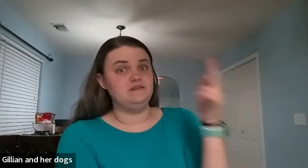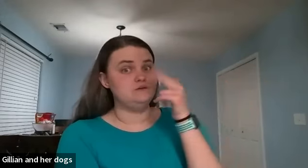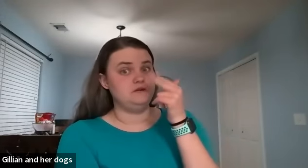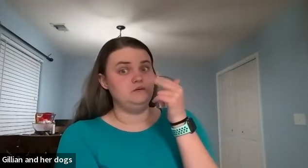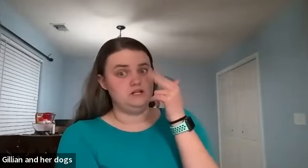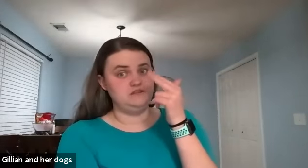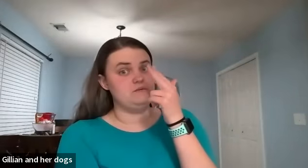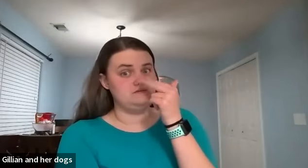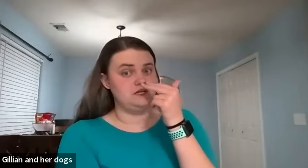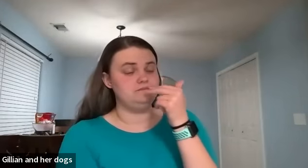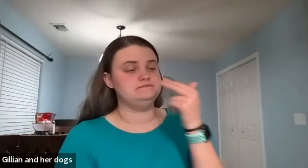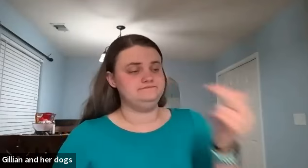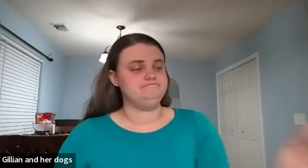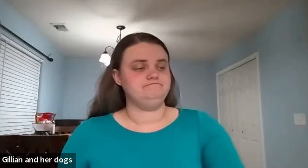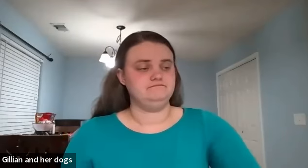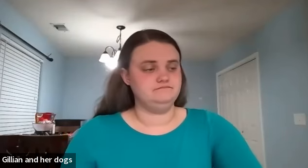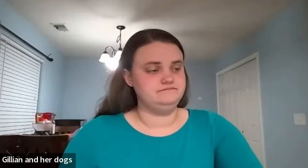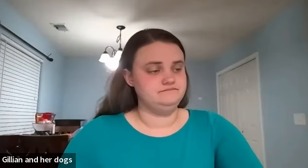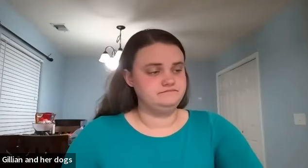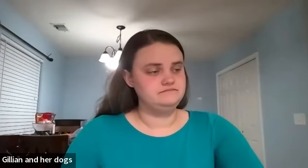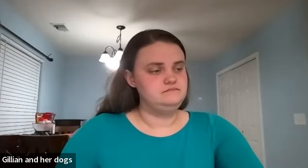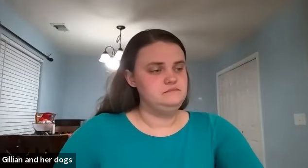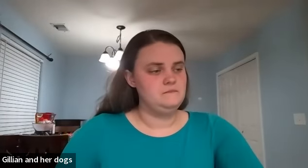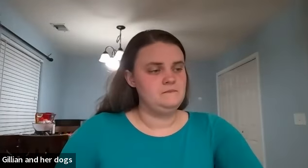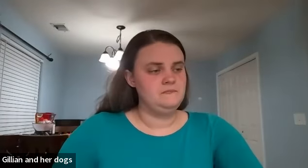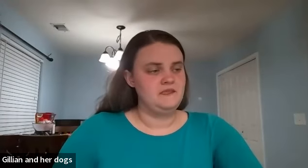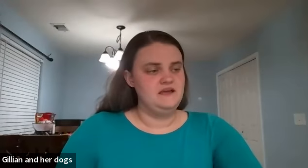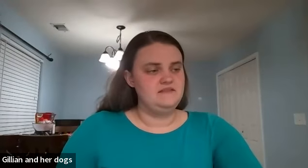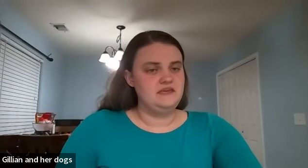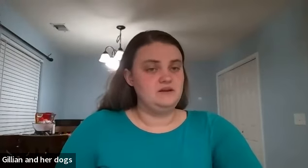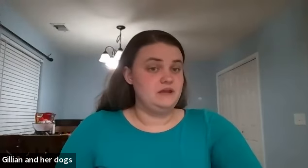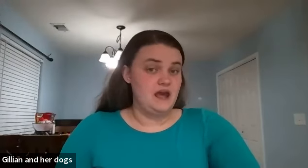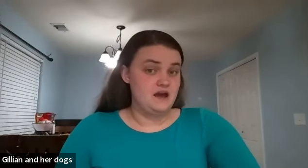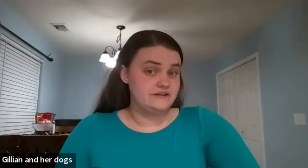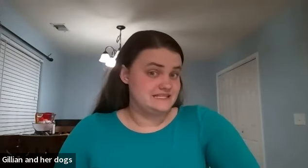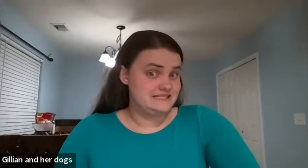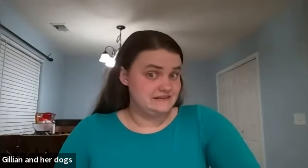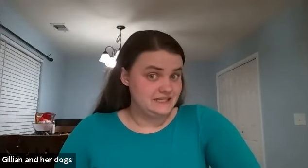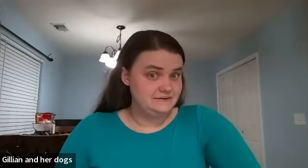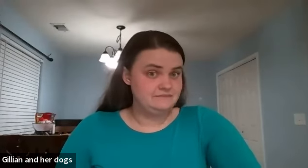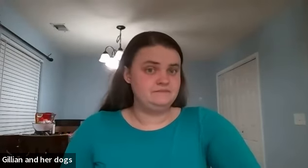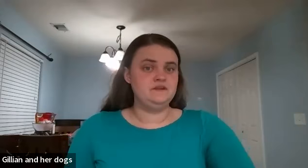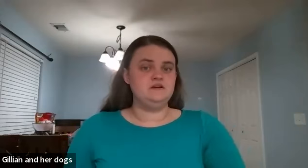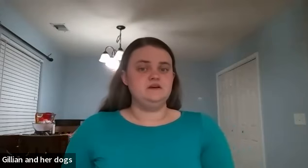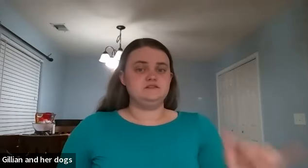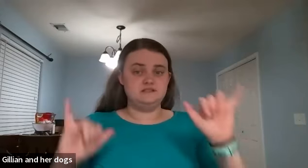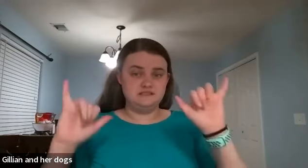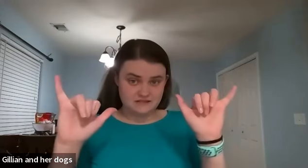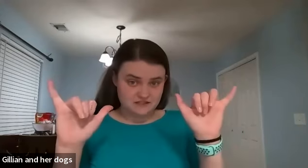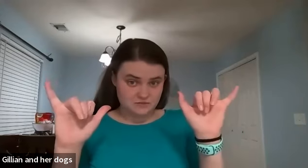that was funny watching that was funny then we have silly so silly is going